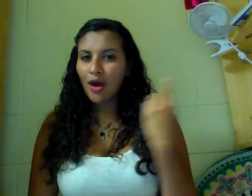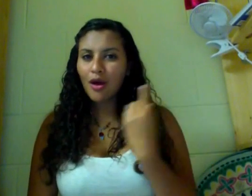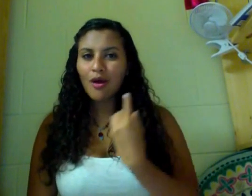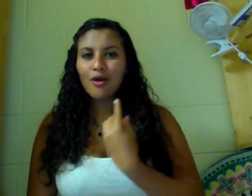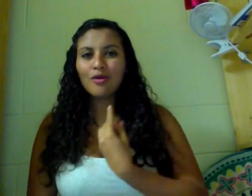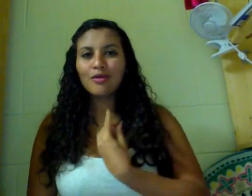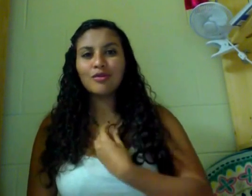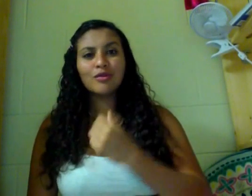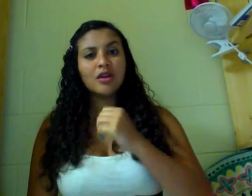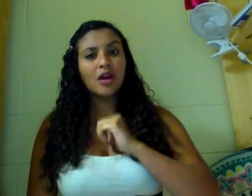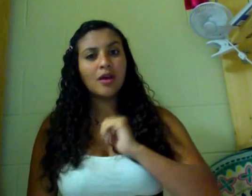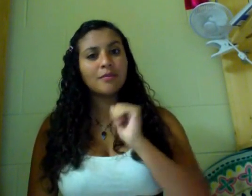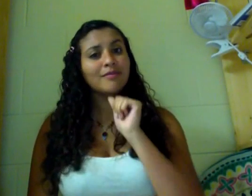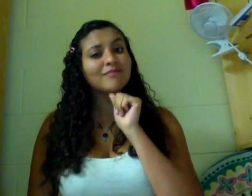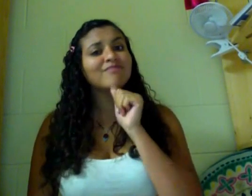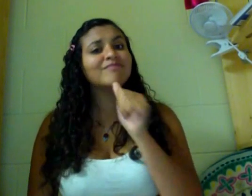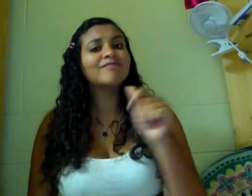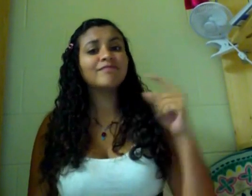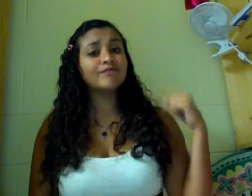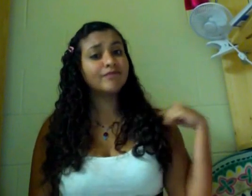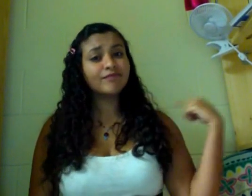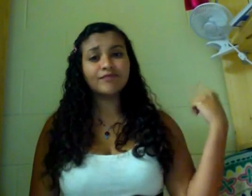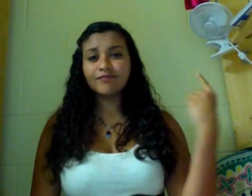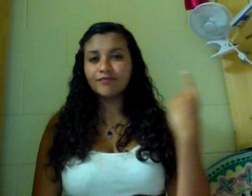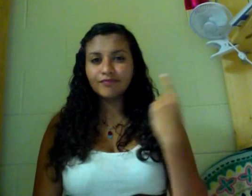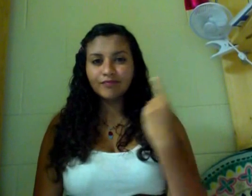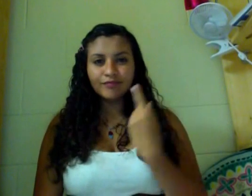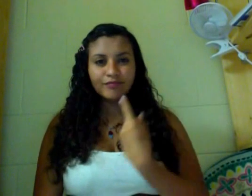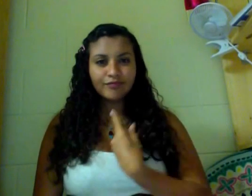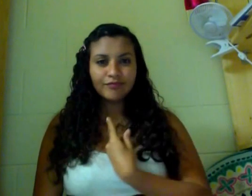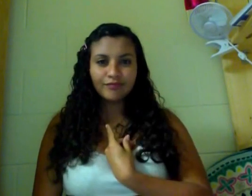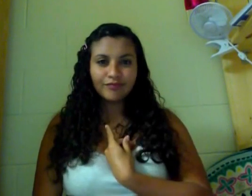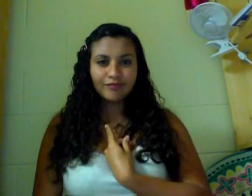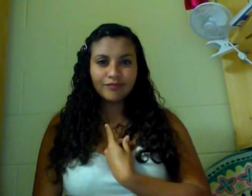I'm alone When finally come When